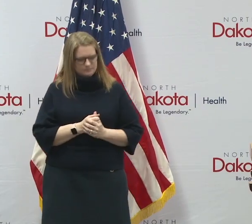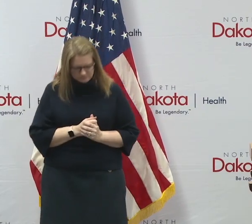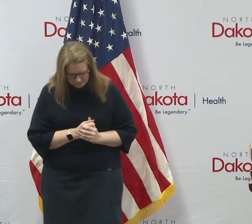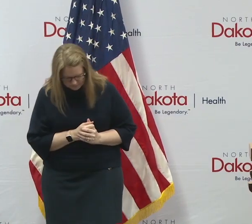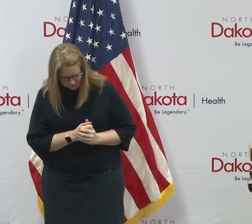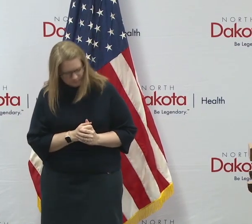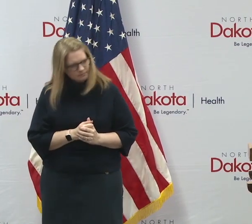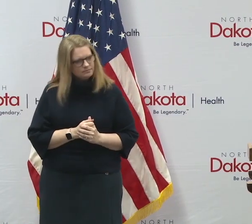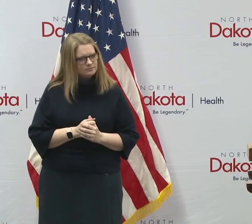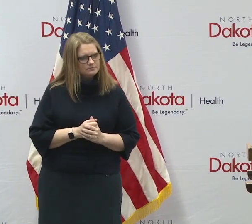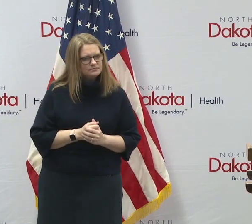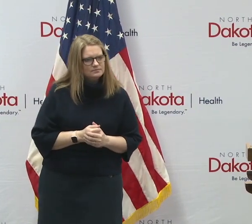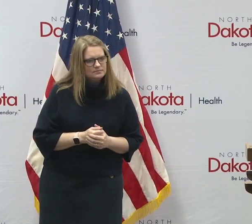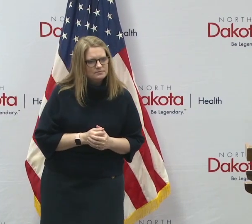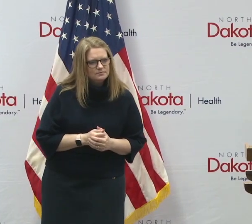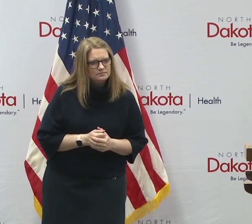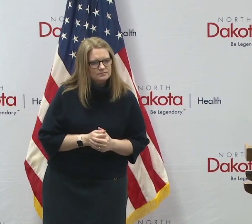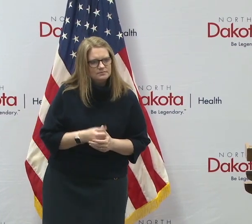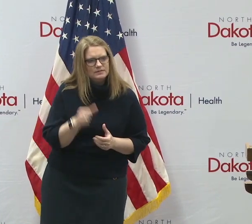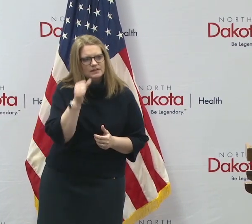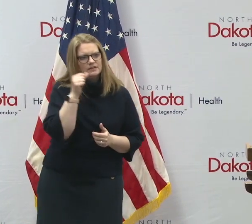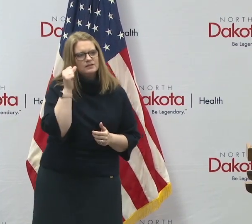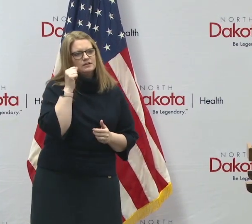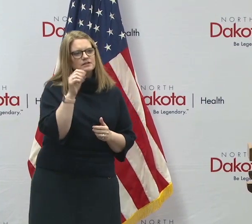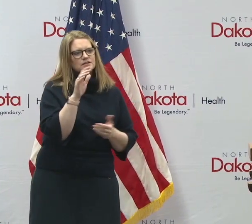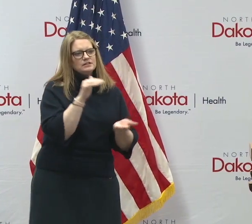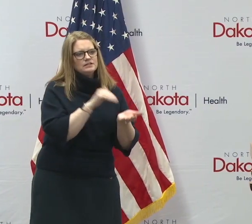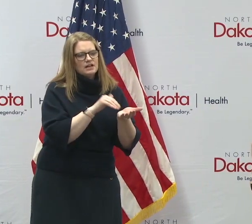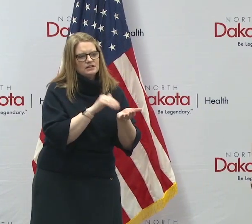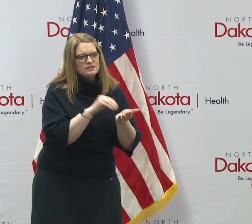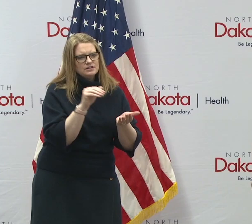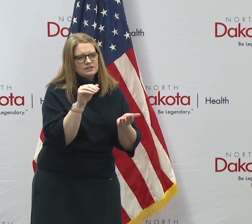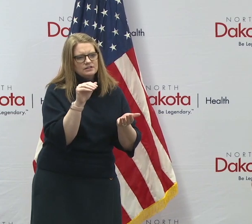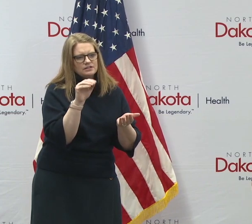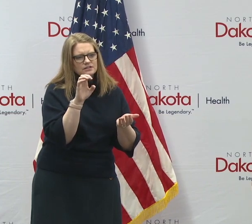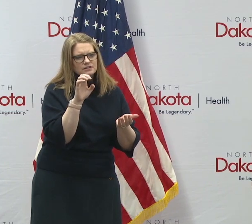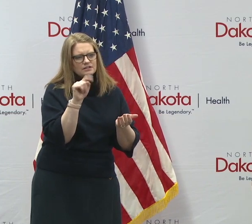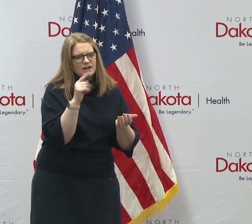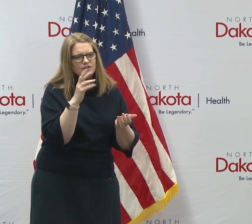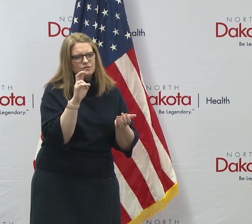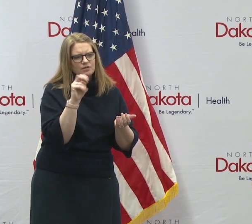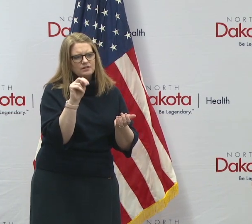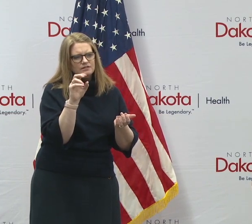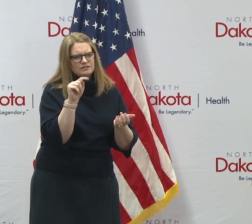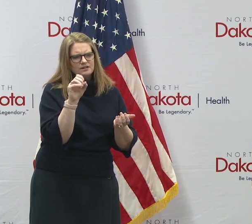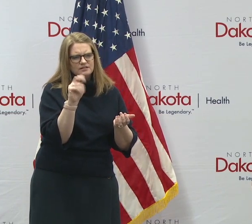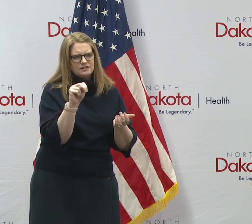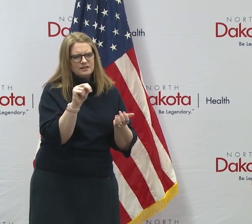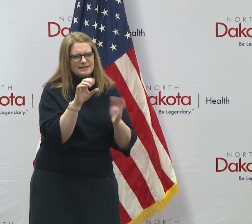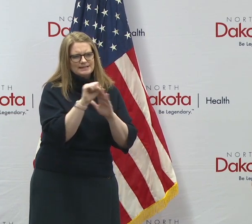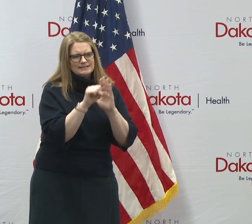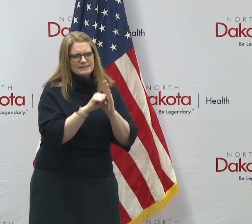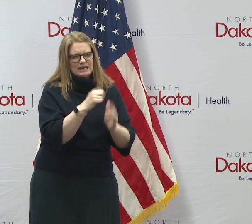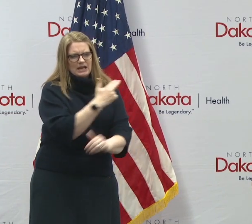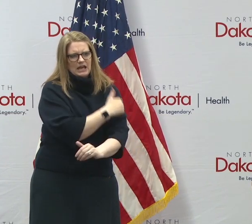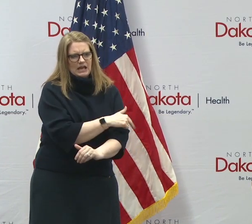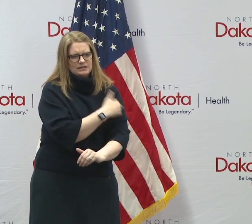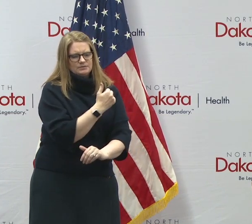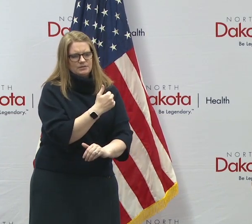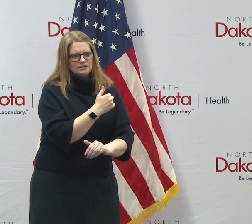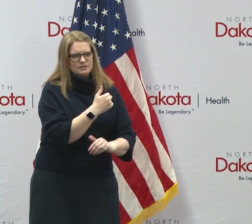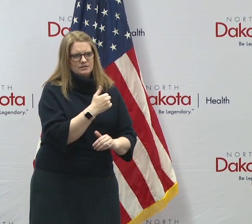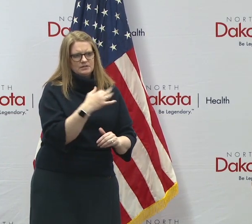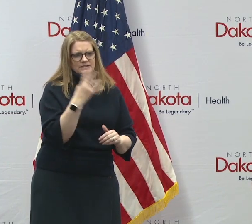a conversation that I had yesterday with Dr. Etherington at the state hospital. And she said that they've seen demand for